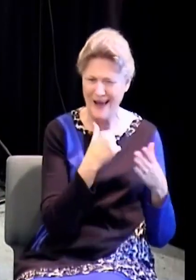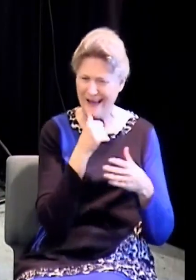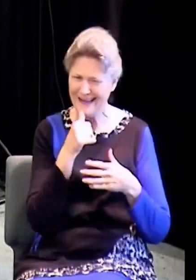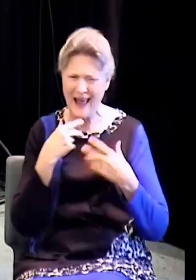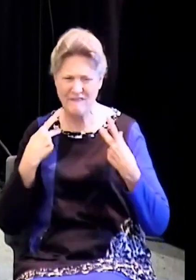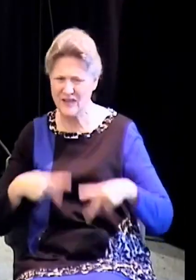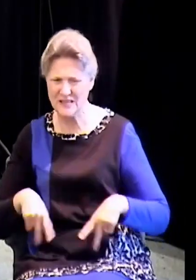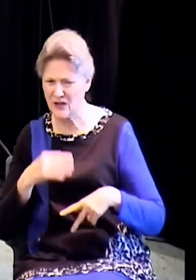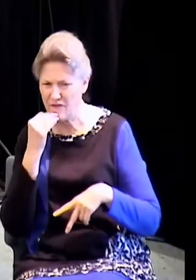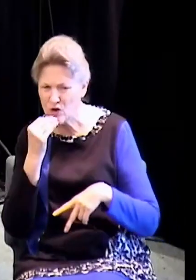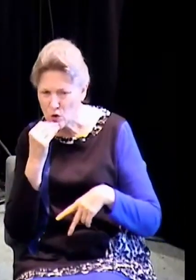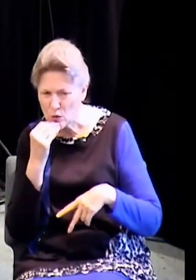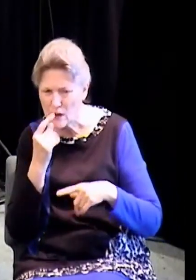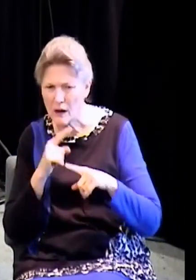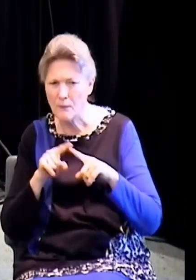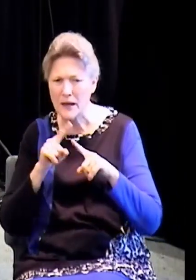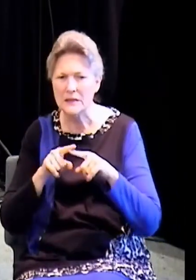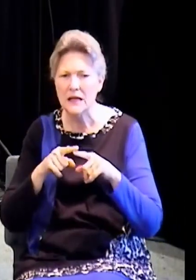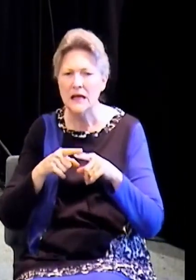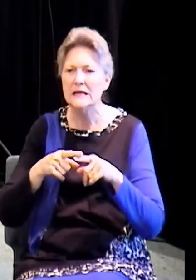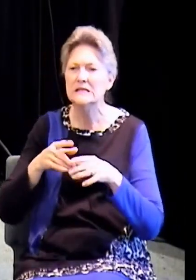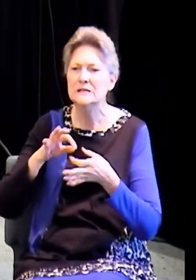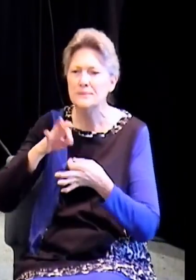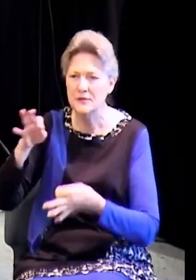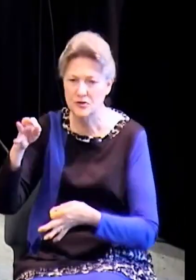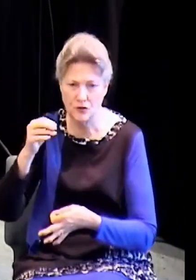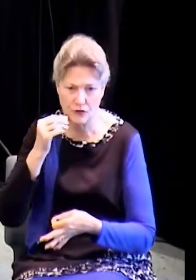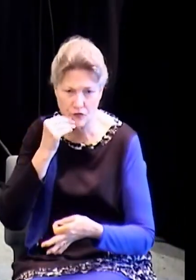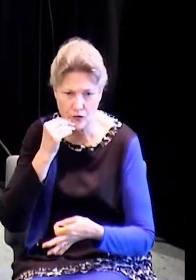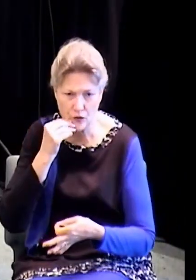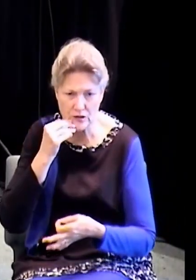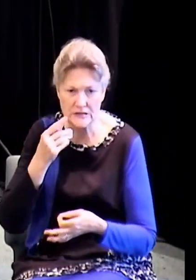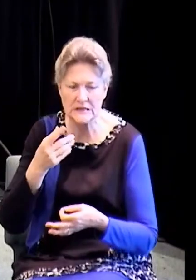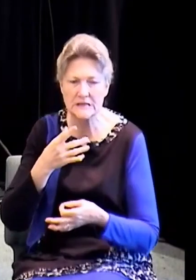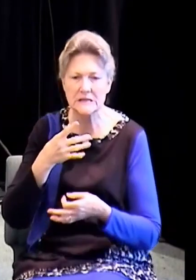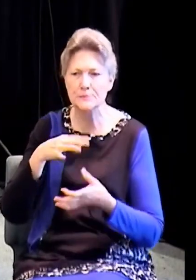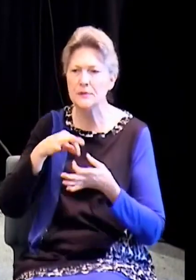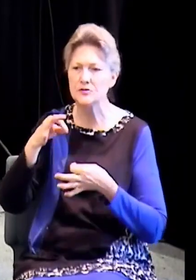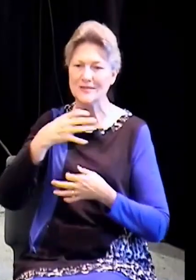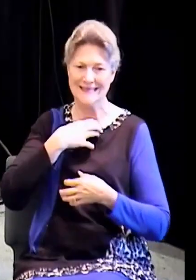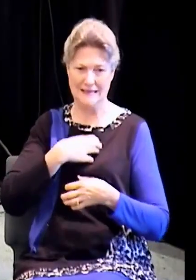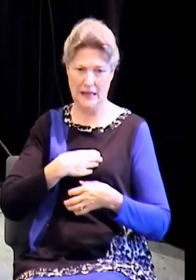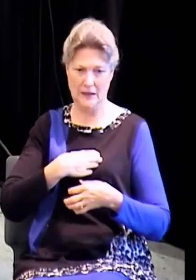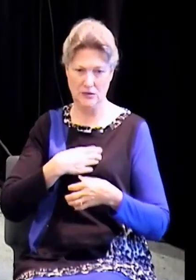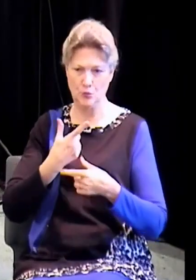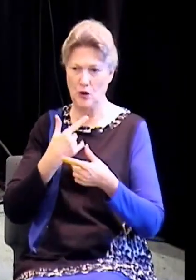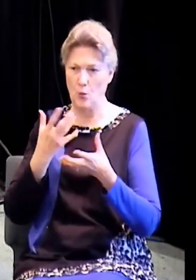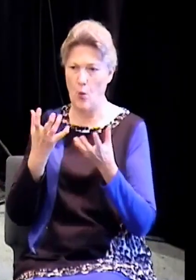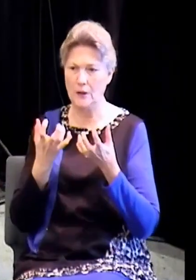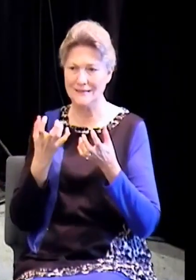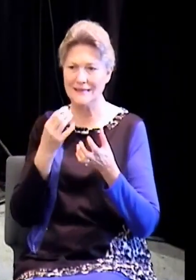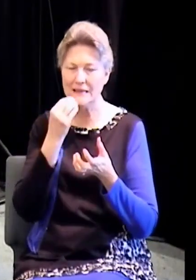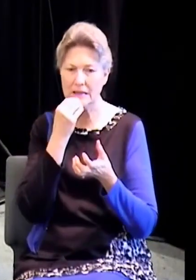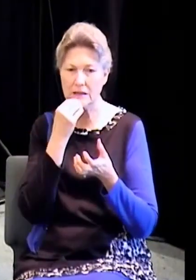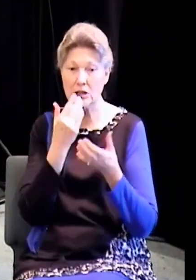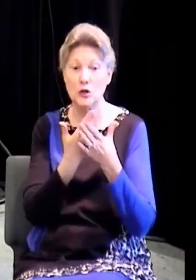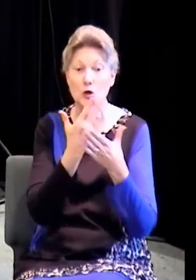desire and a palate for the things that the world has for us. We want to eat the new things, and